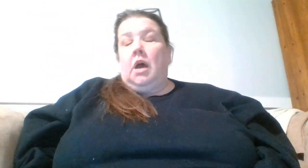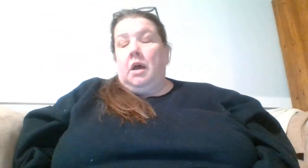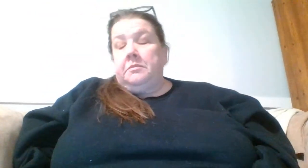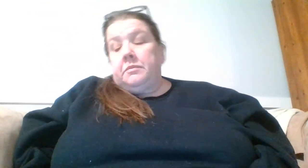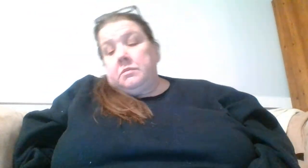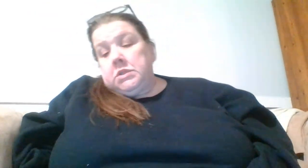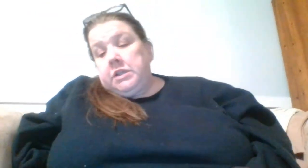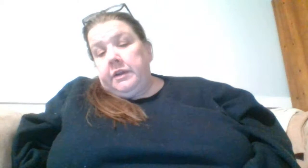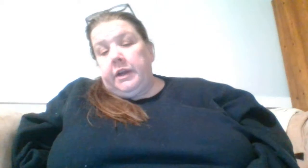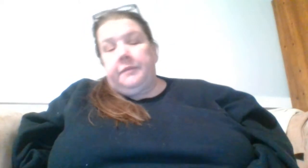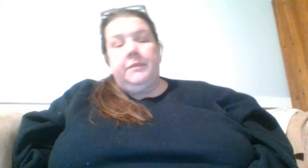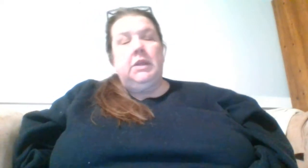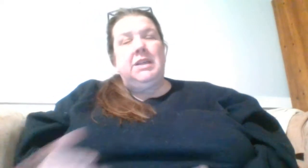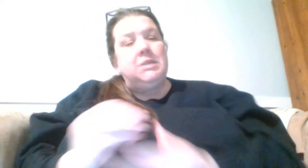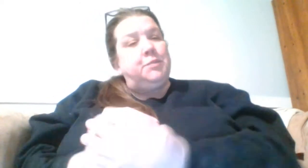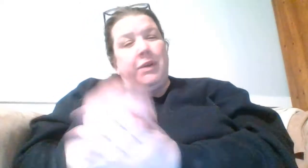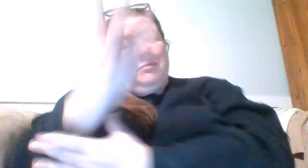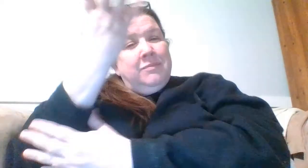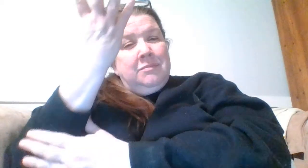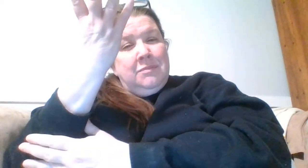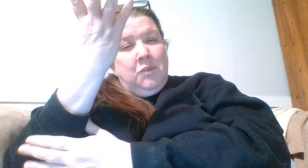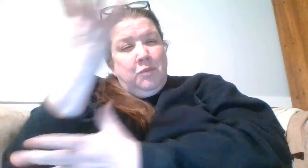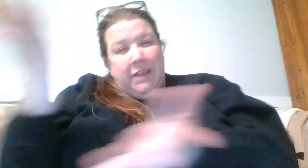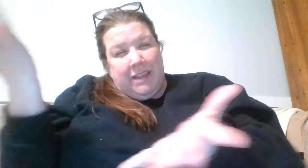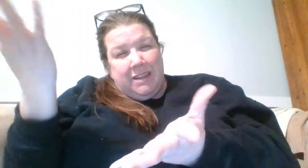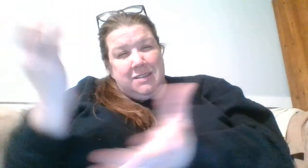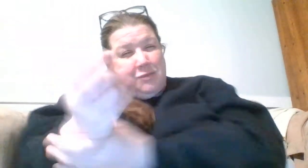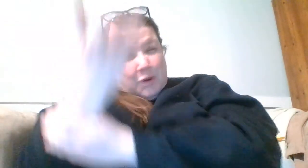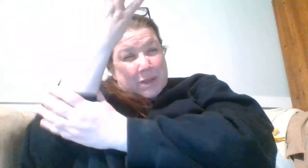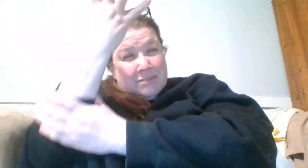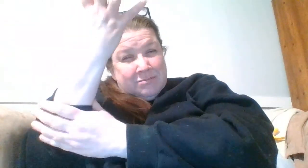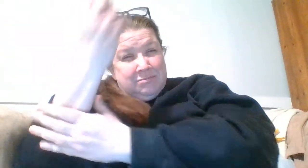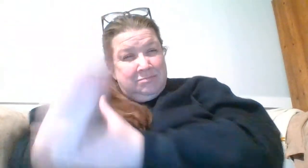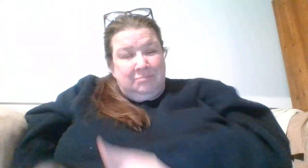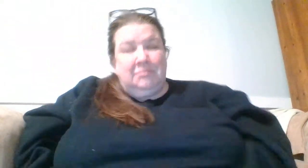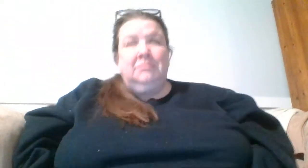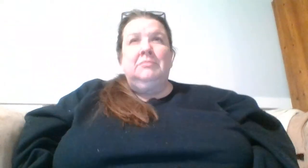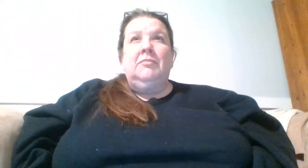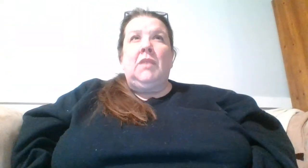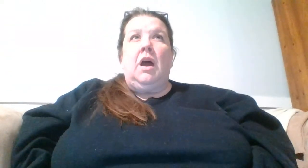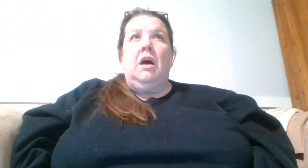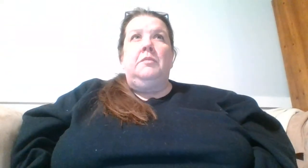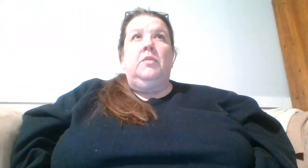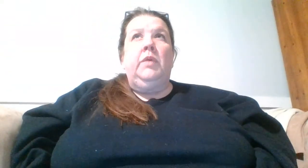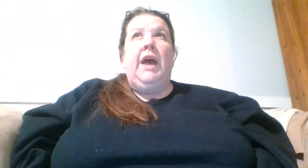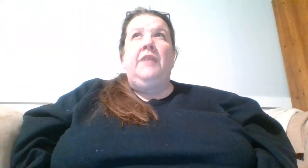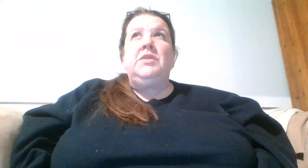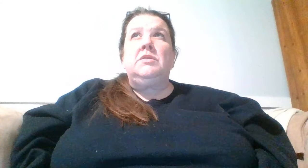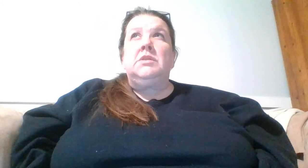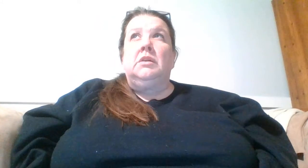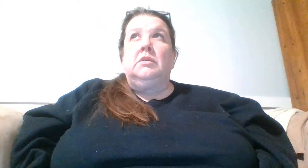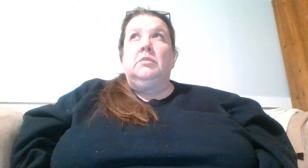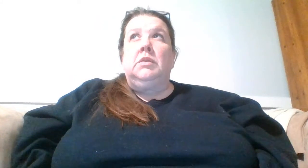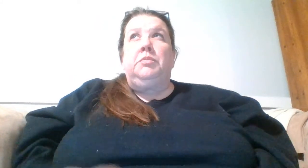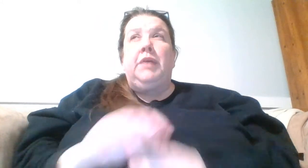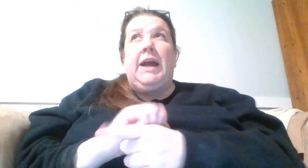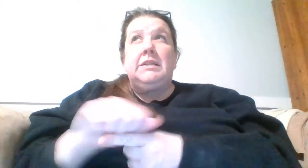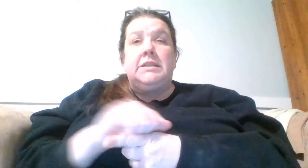So, there you go. It's spring. We like things growing. We have to still, we're practicing